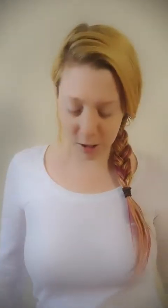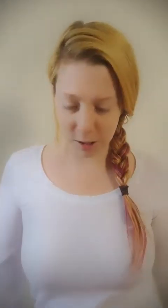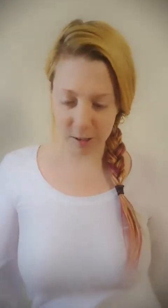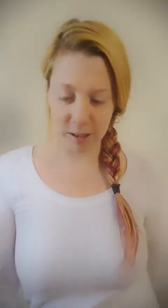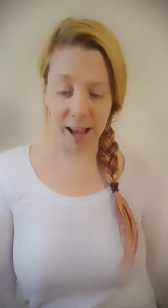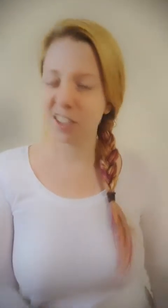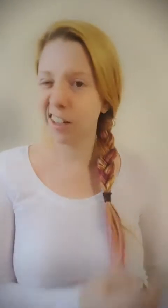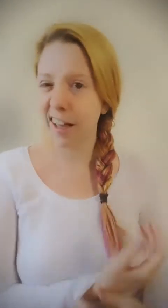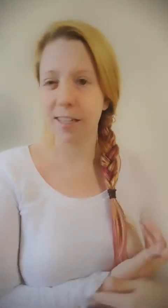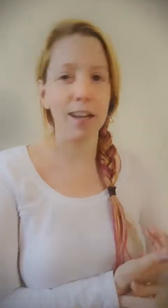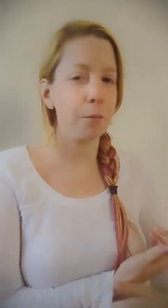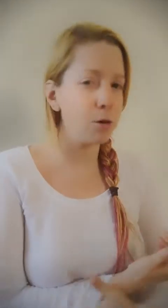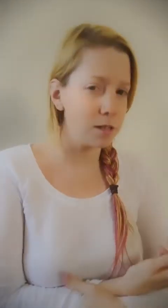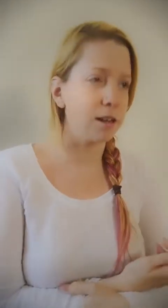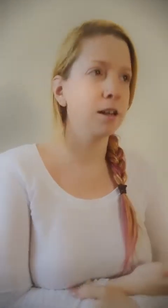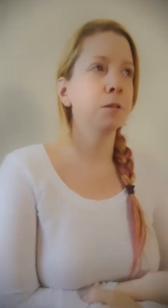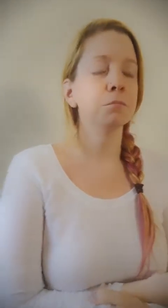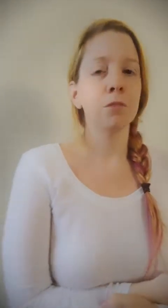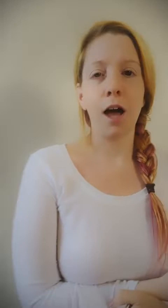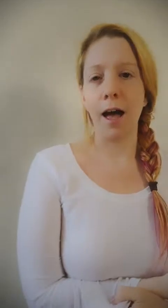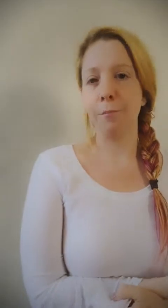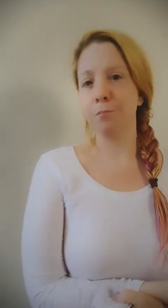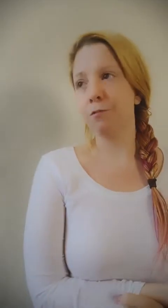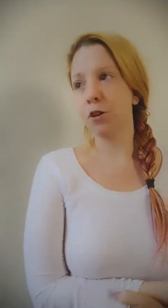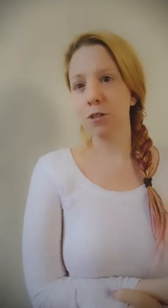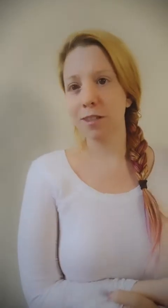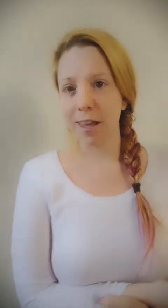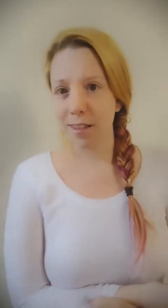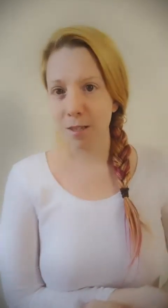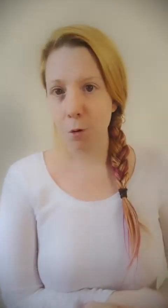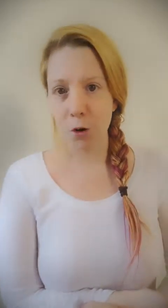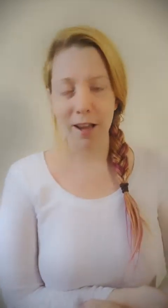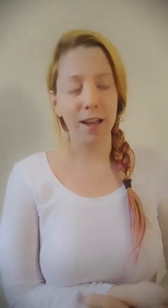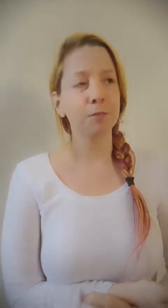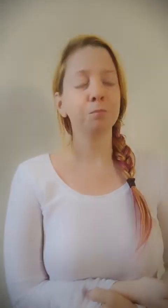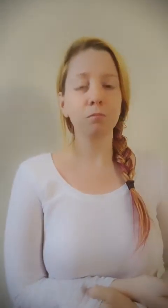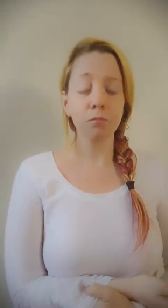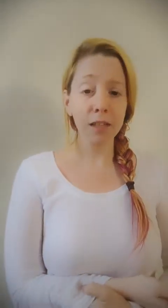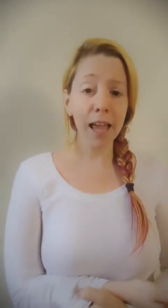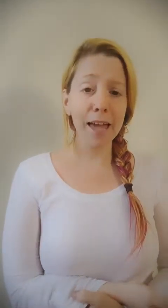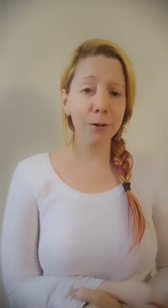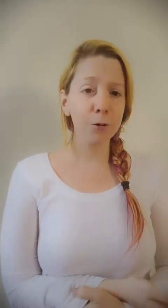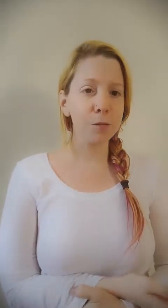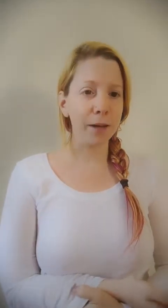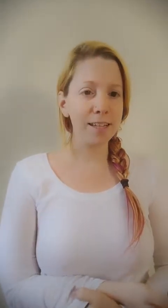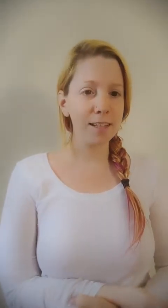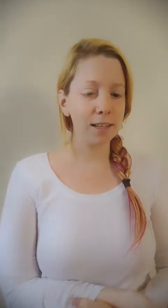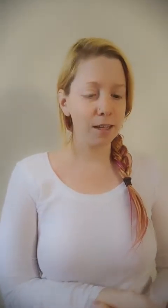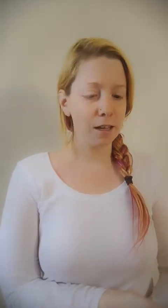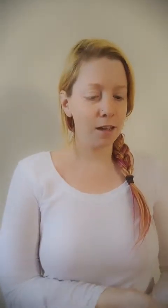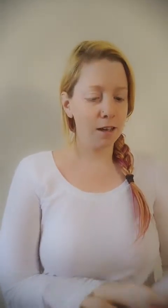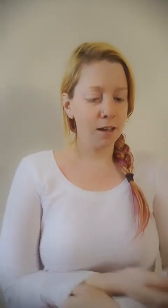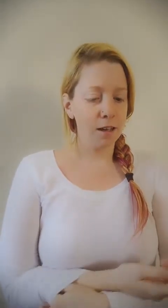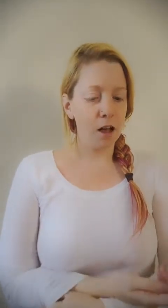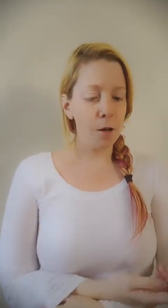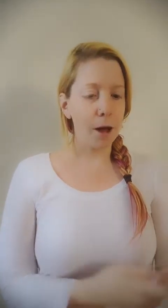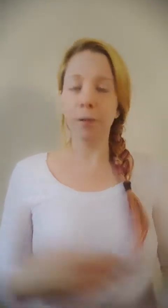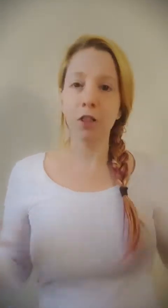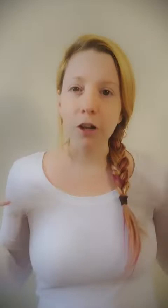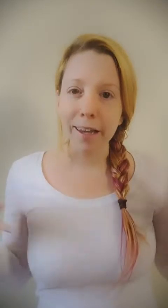actually last night, and I posted it first thing this morning, and it was basically about me looking